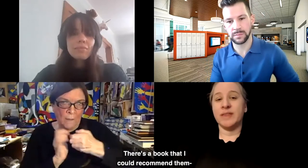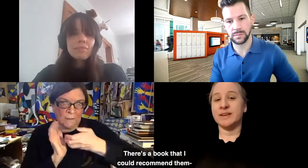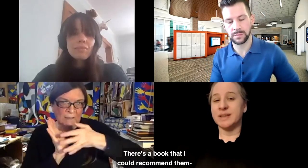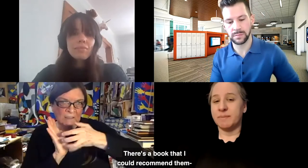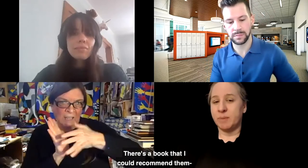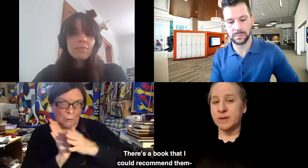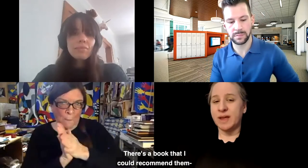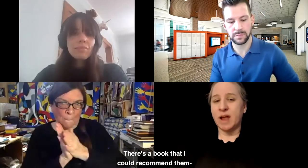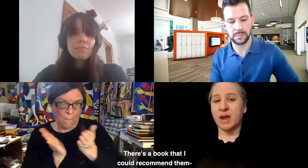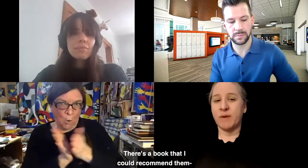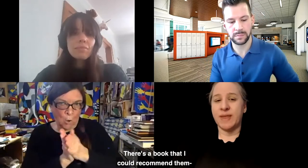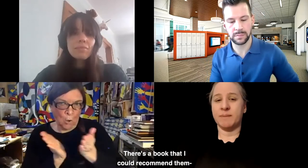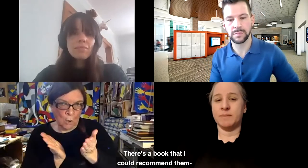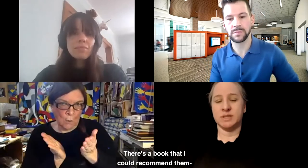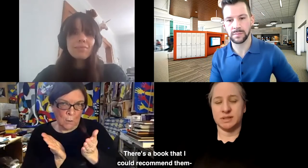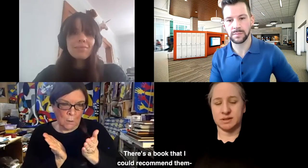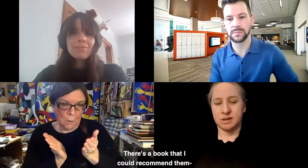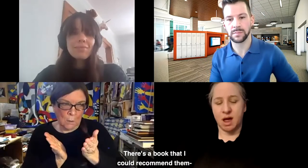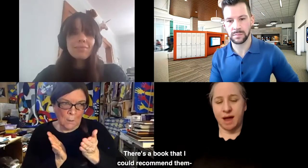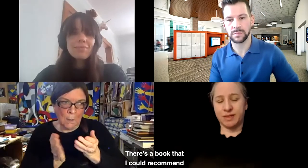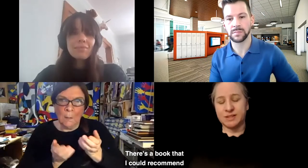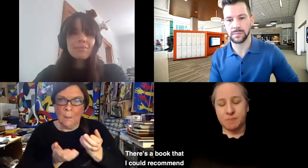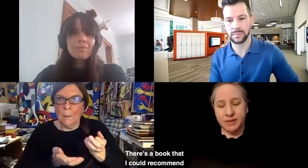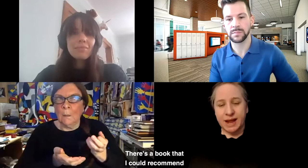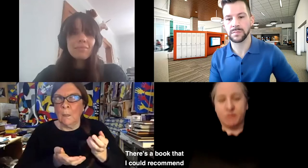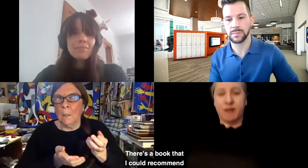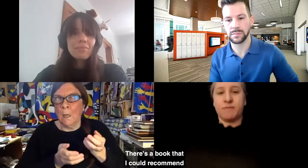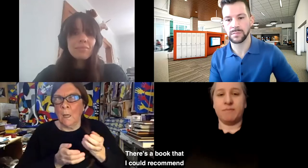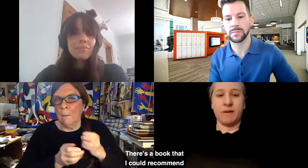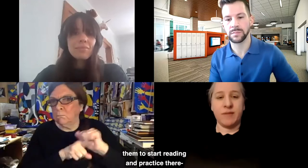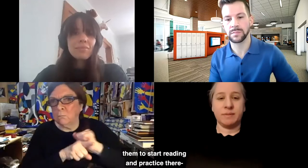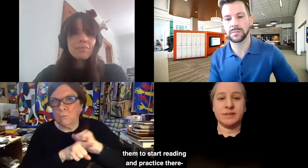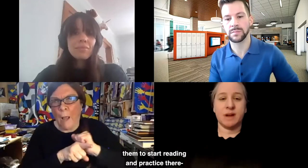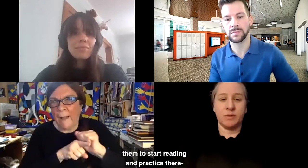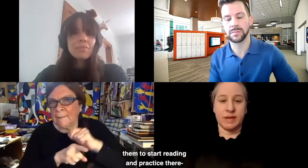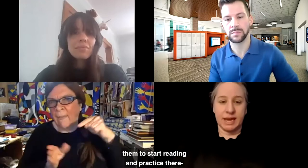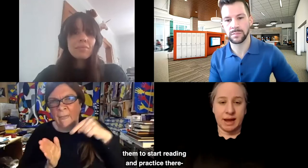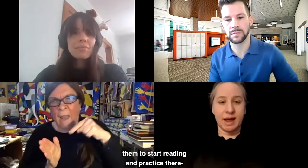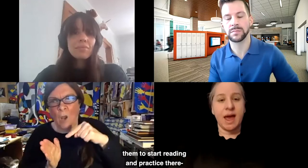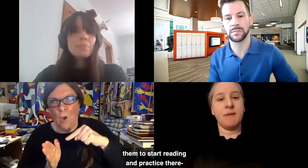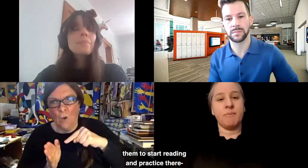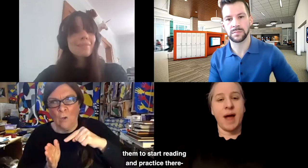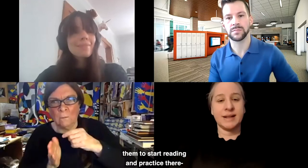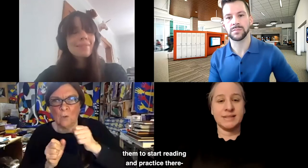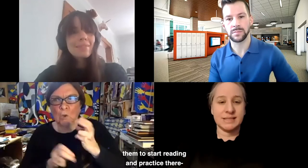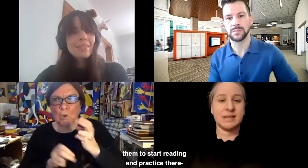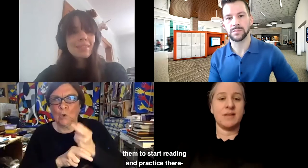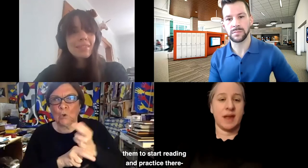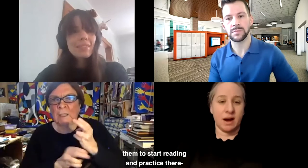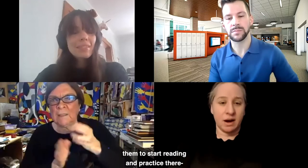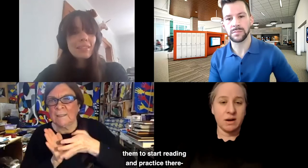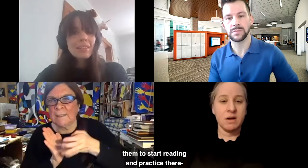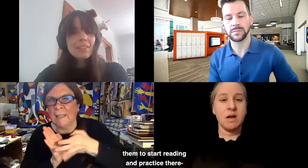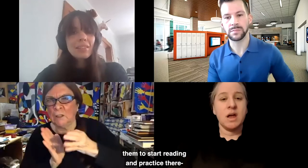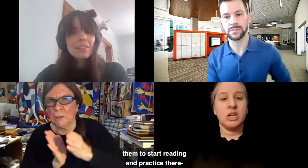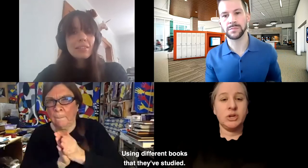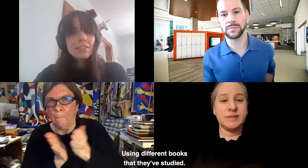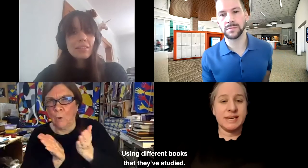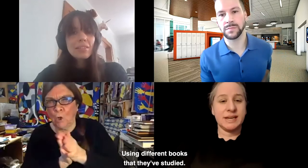There's a book that I could recommend them to start reading and practice there